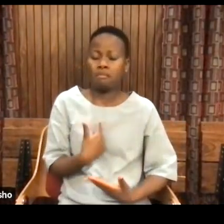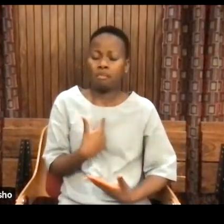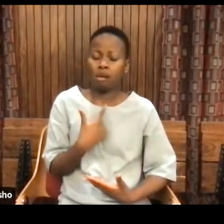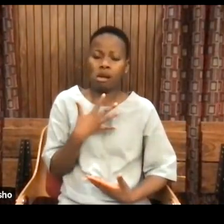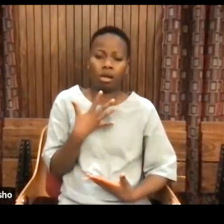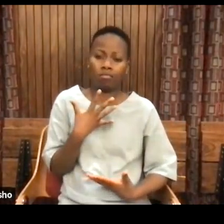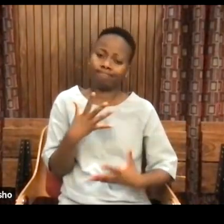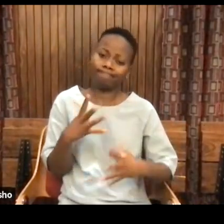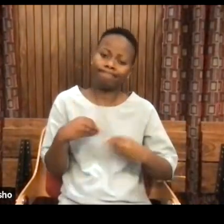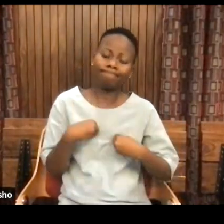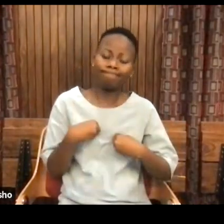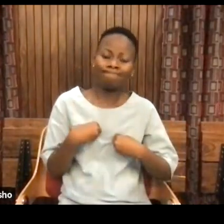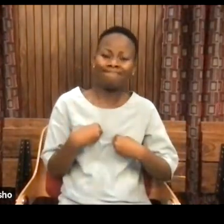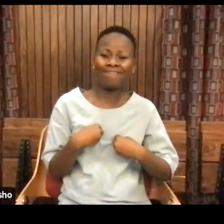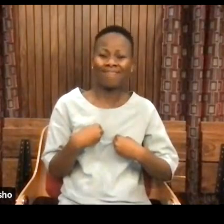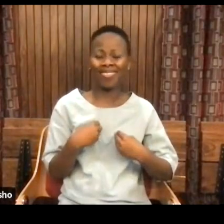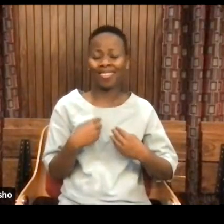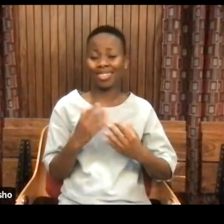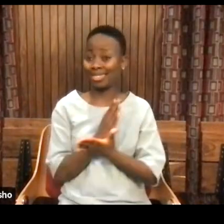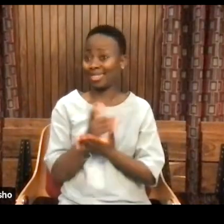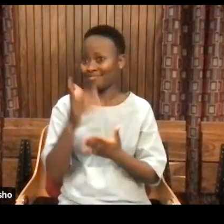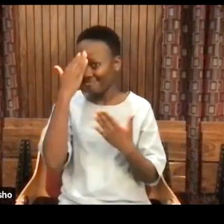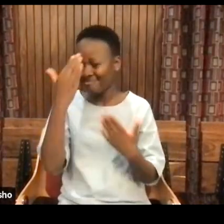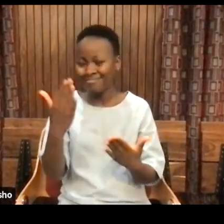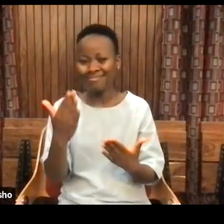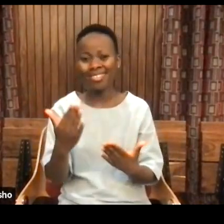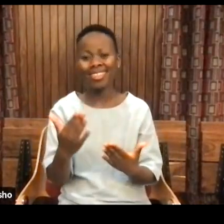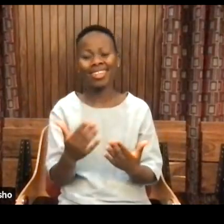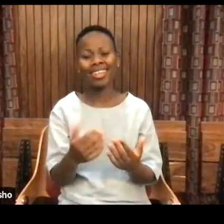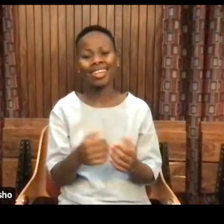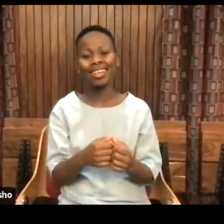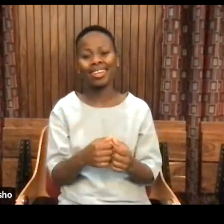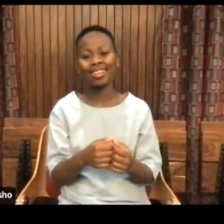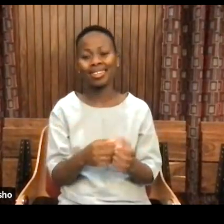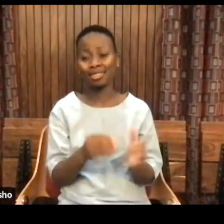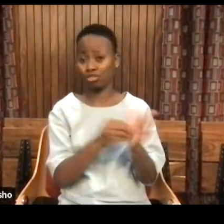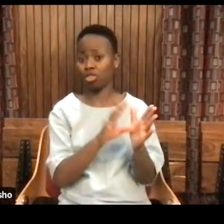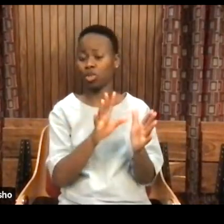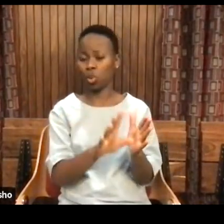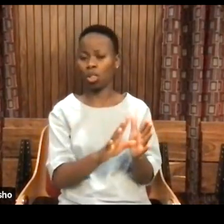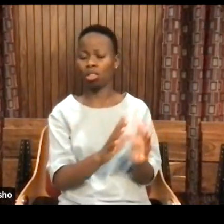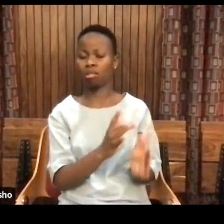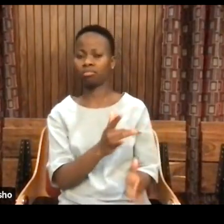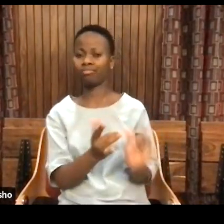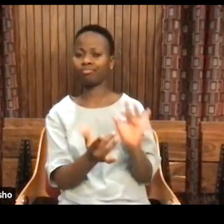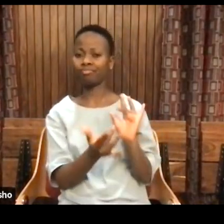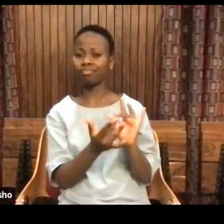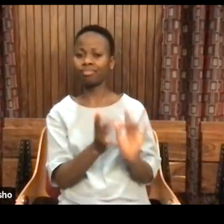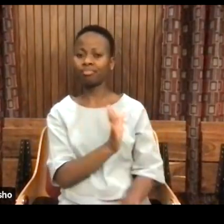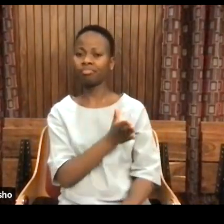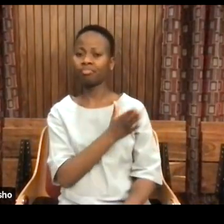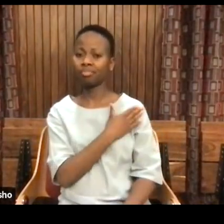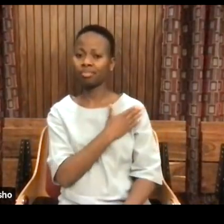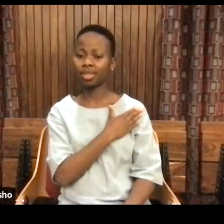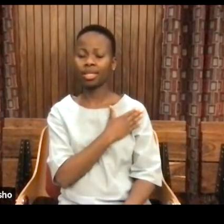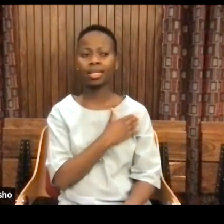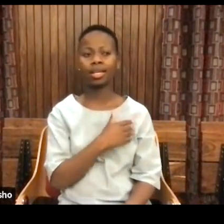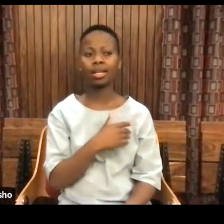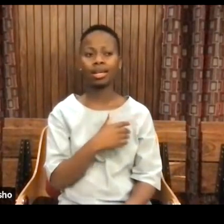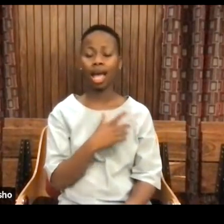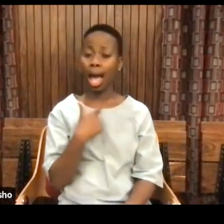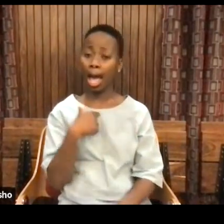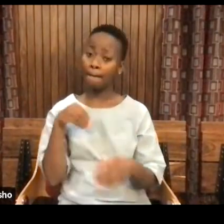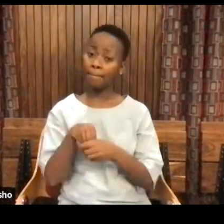situations in which some people don't know this, but there are times there are students who will contact me and say, yeah, I'm in the Andes